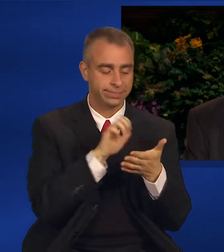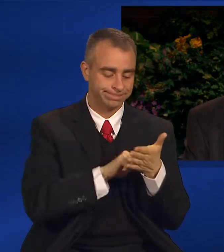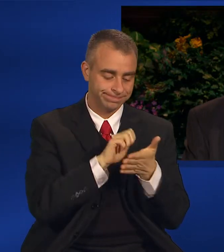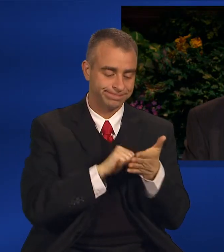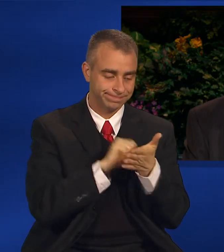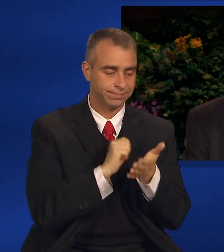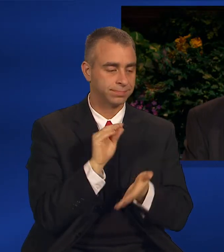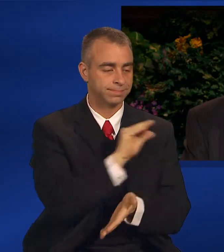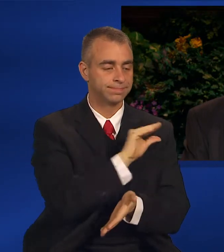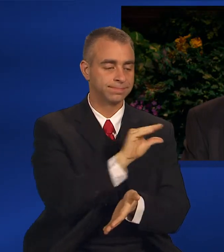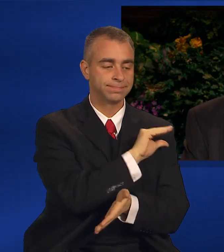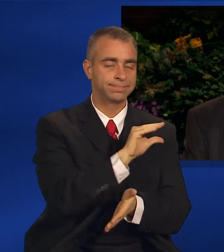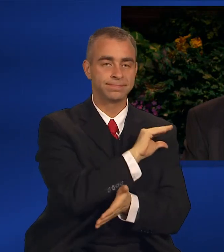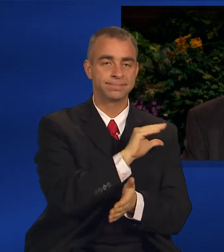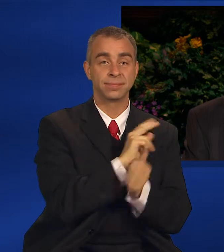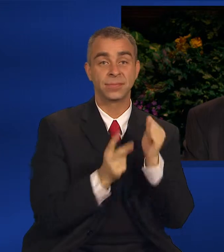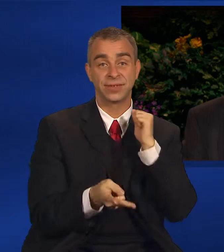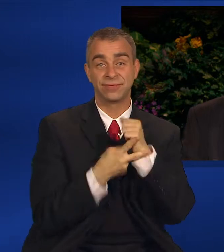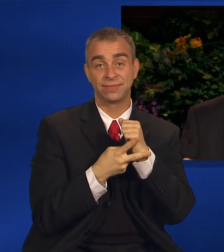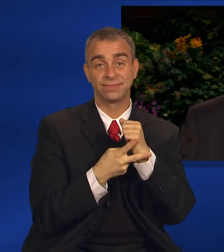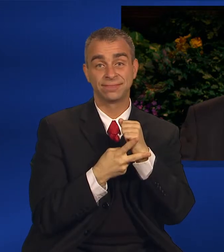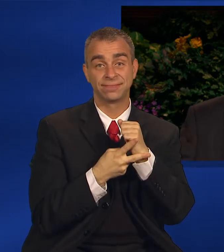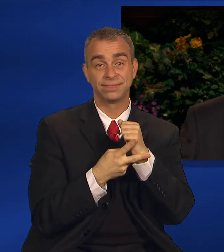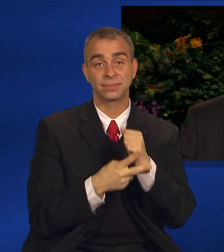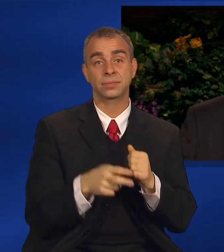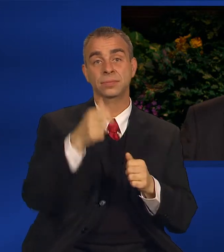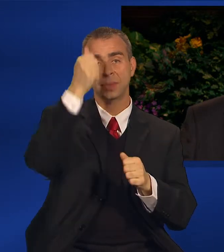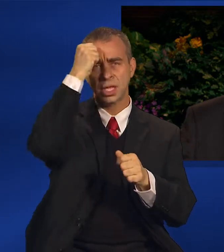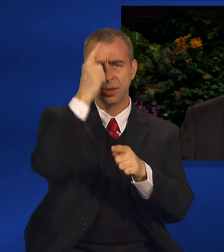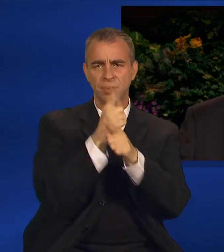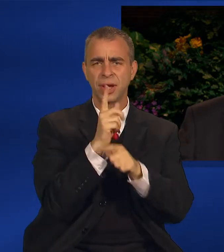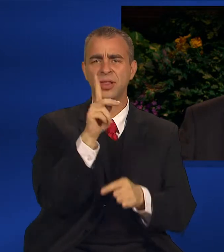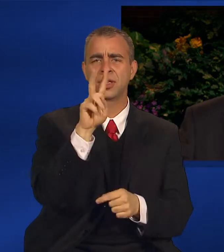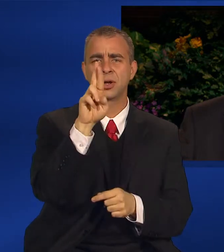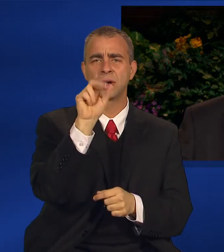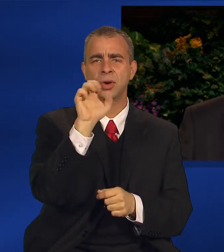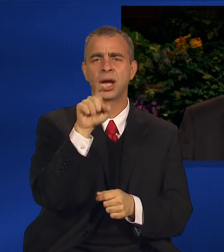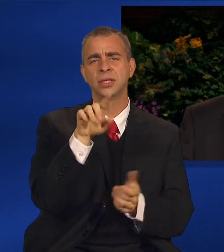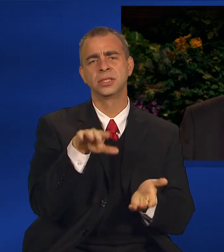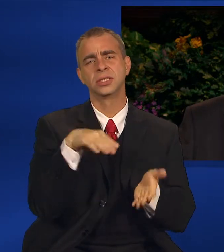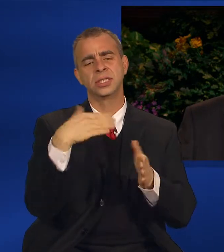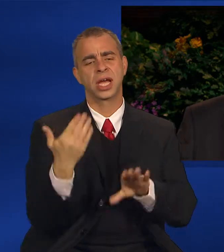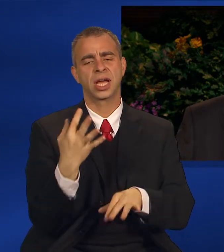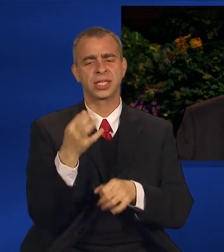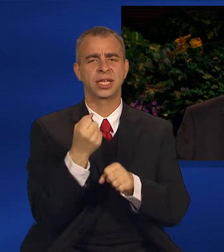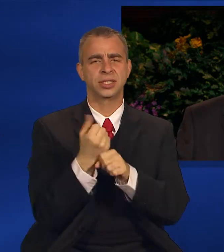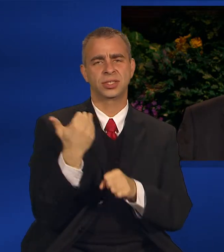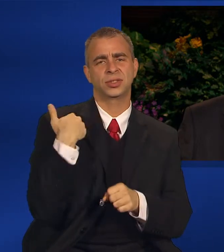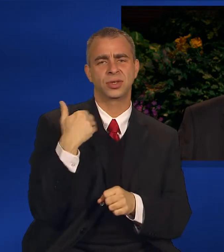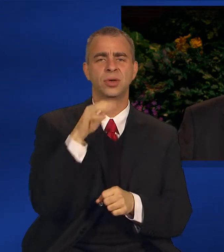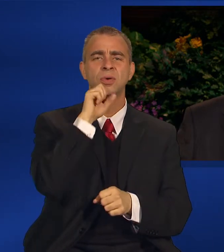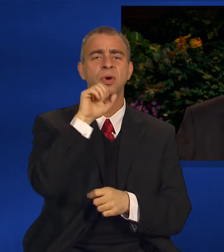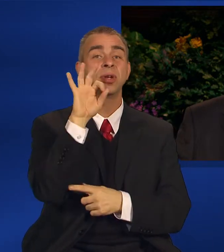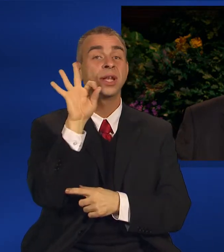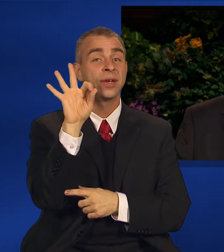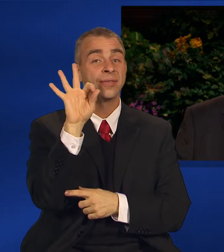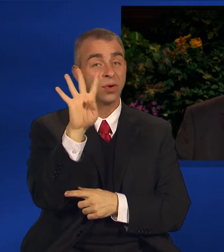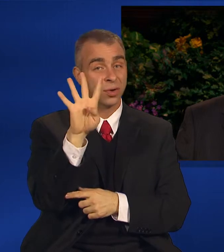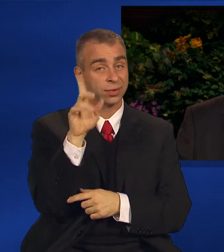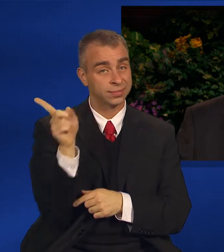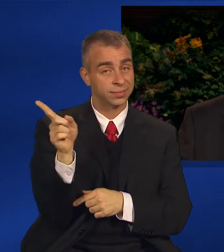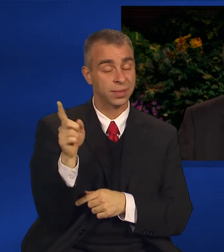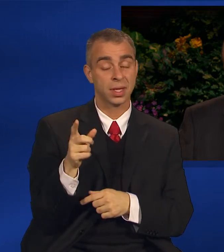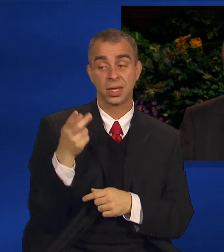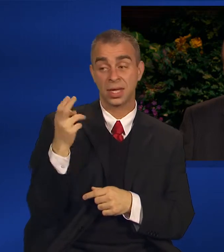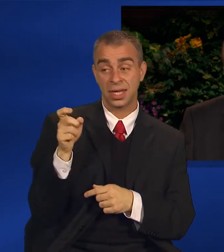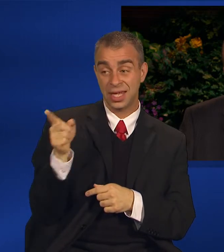it. Brother Walter Krause had passed away nine years ago. At the age of ninety-four, he